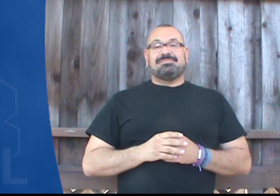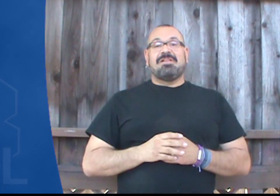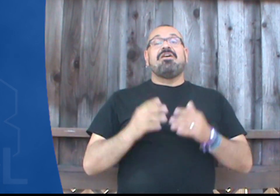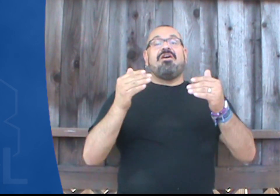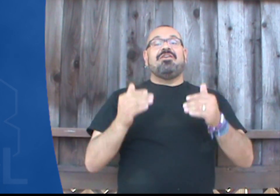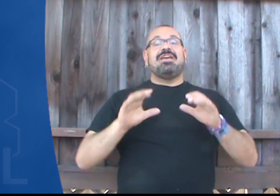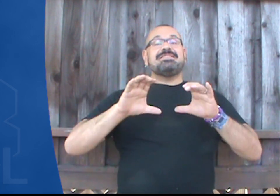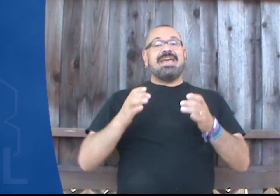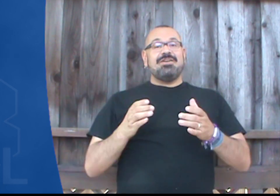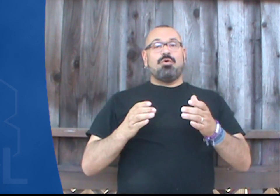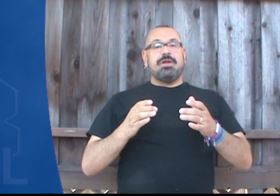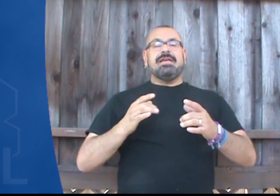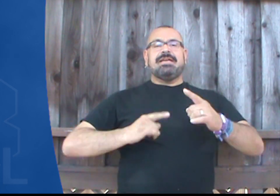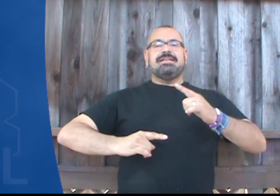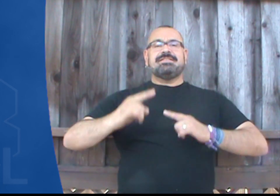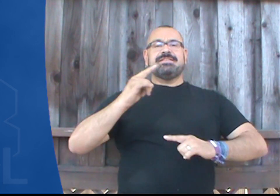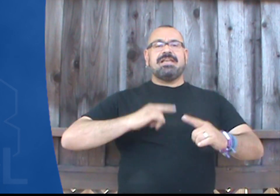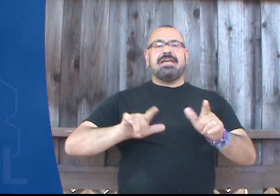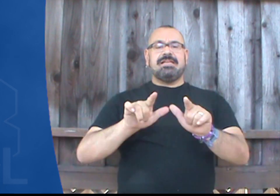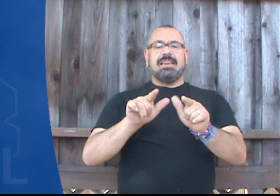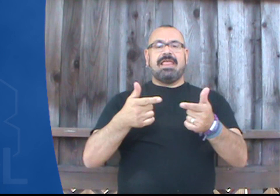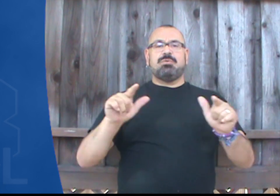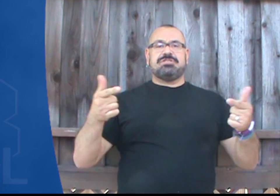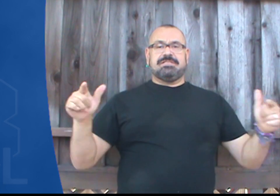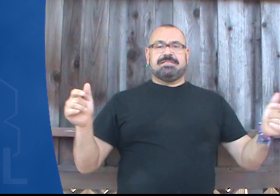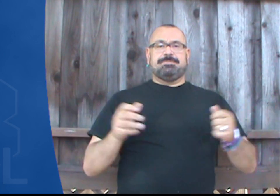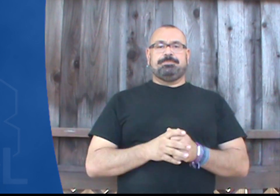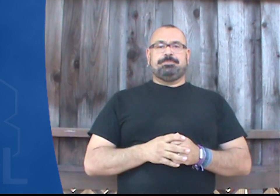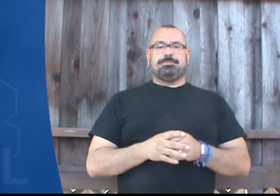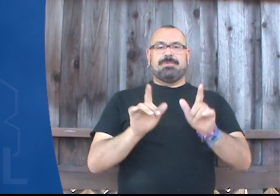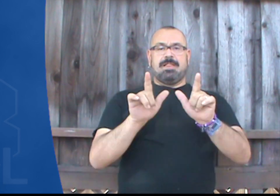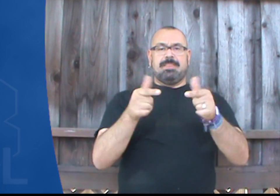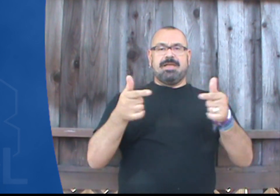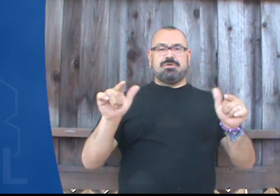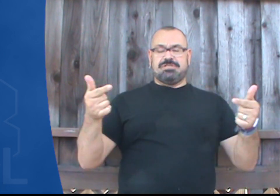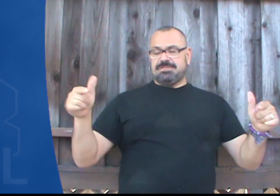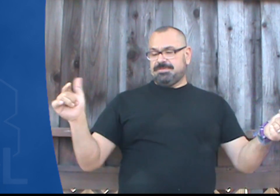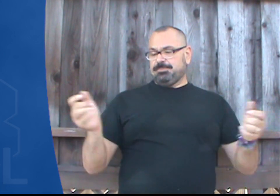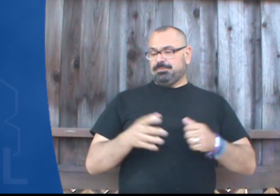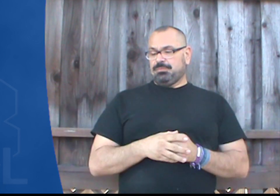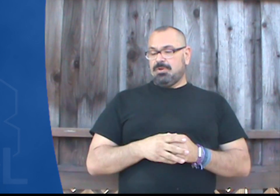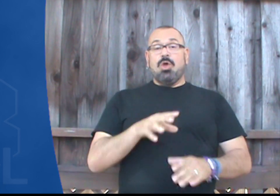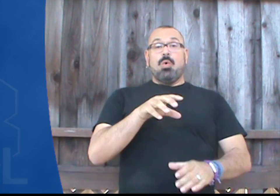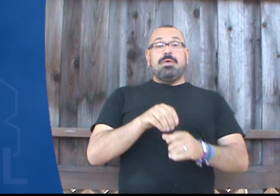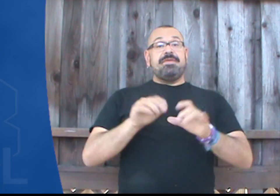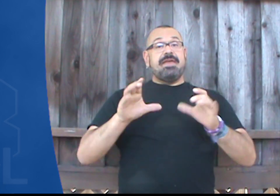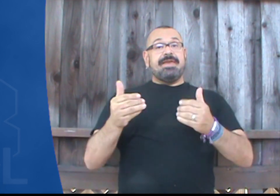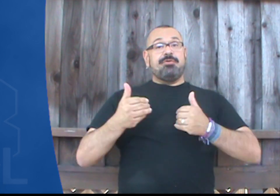Our next category is the sign languages. Languages. Within that category